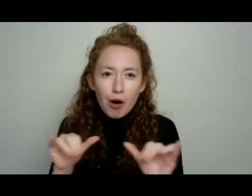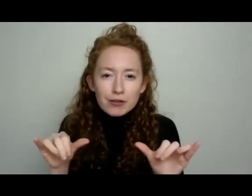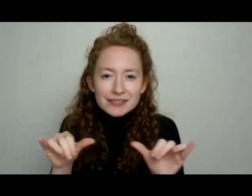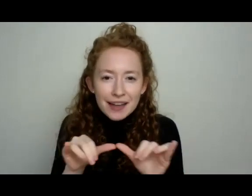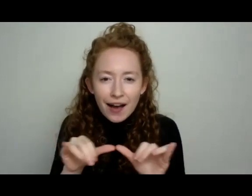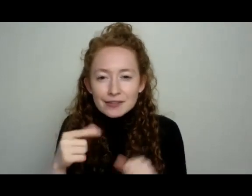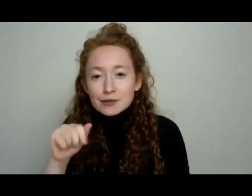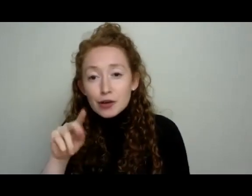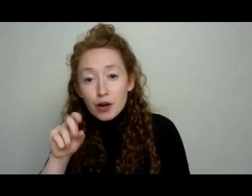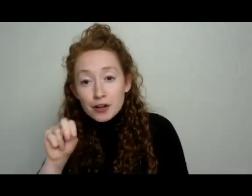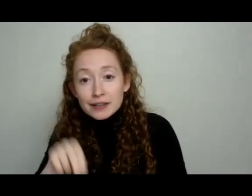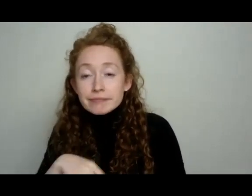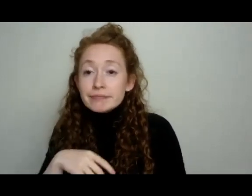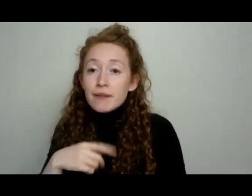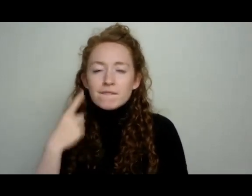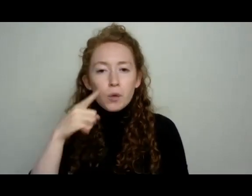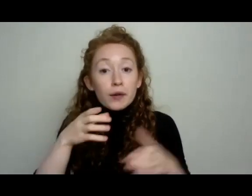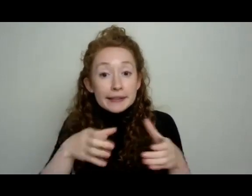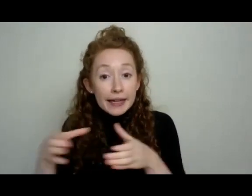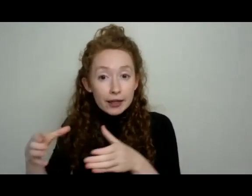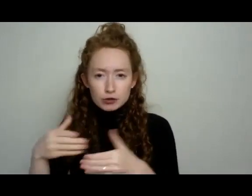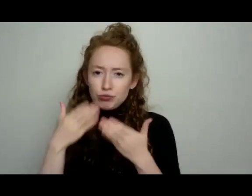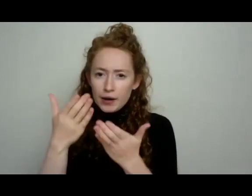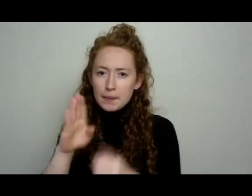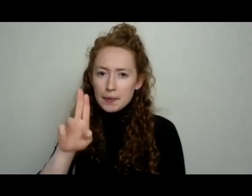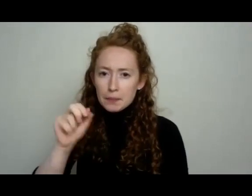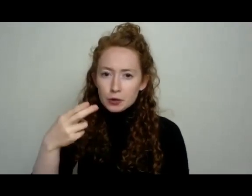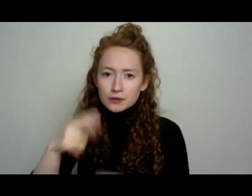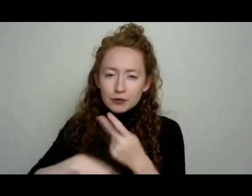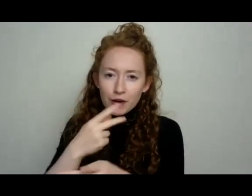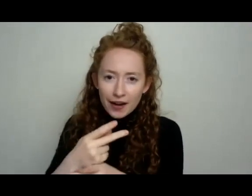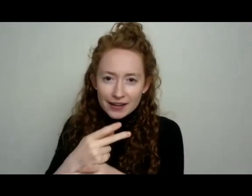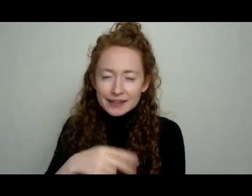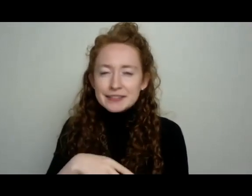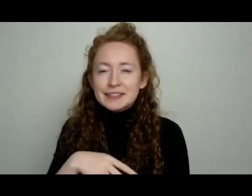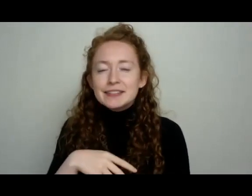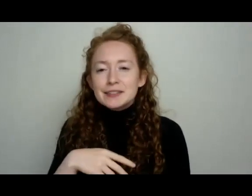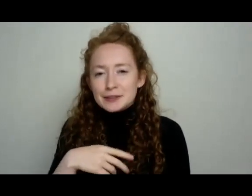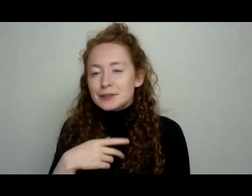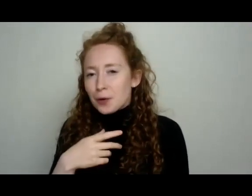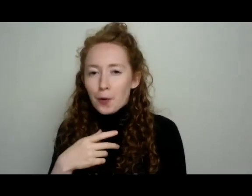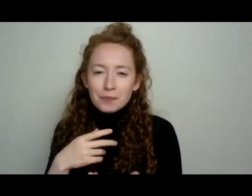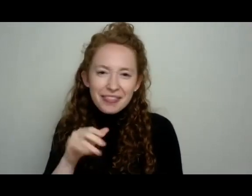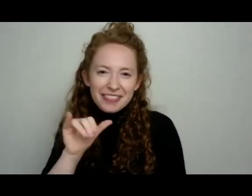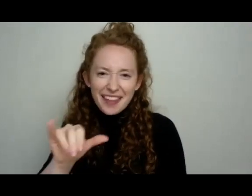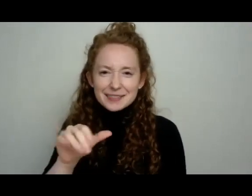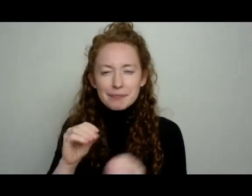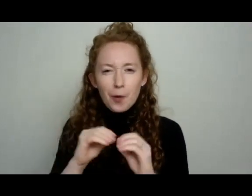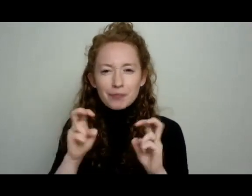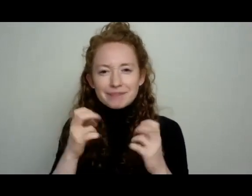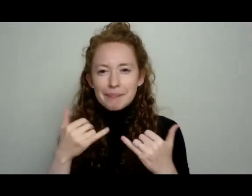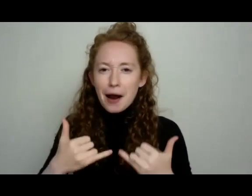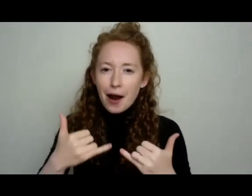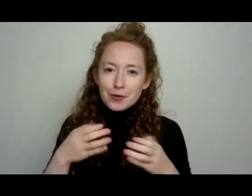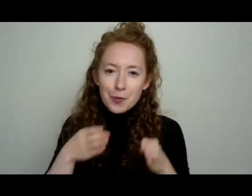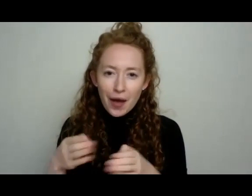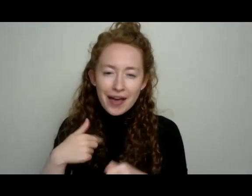containers also. And so yeah, bush and vine are also a very modern way